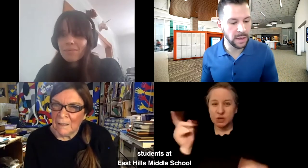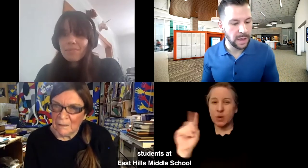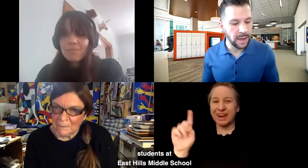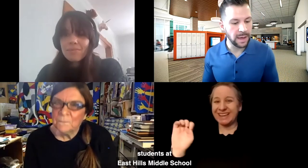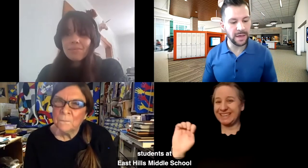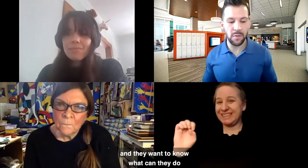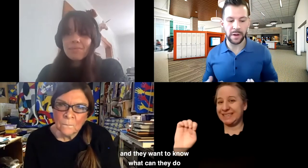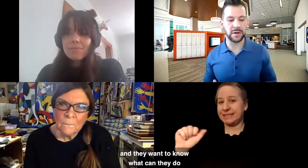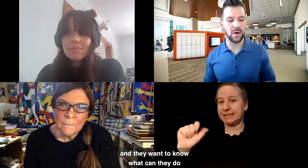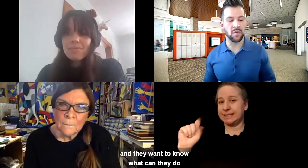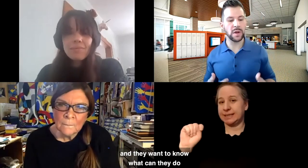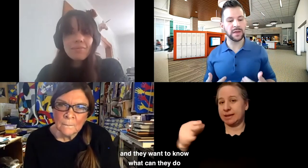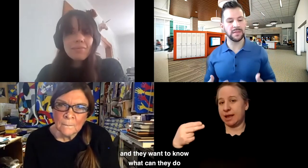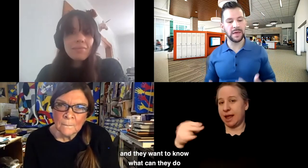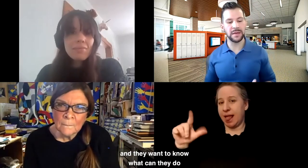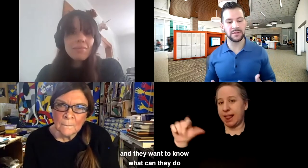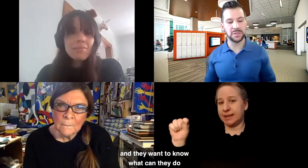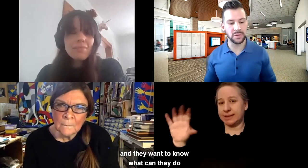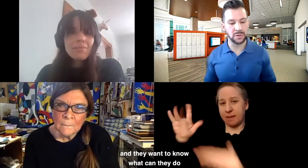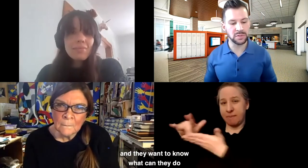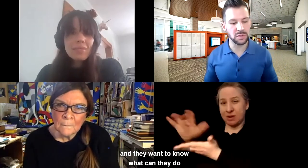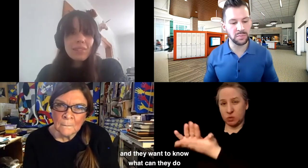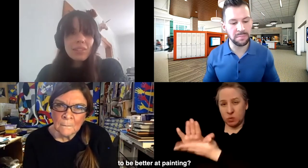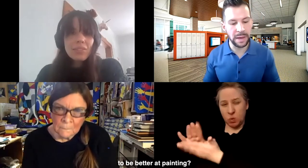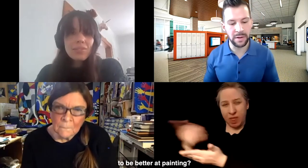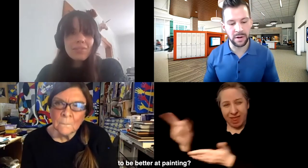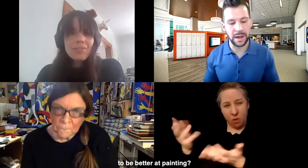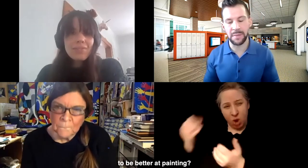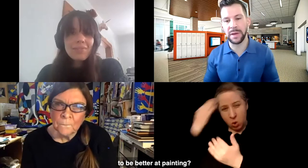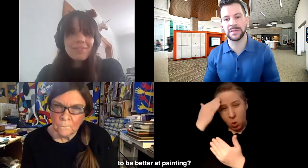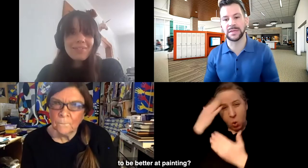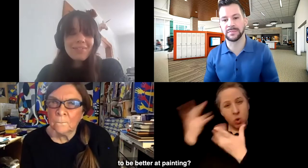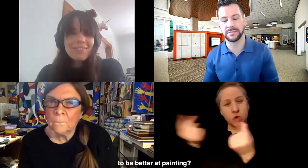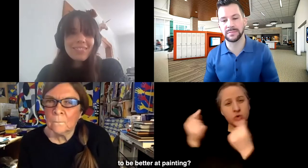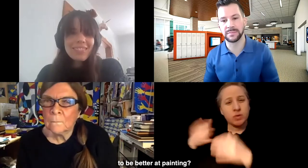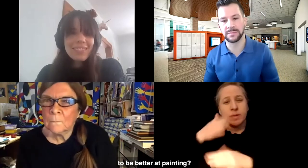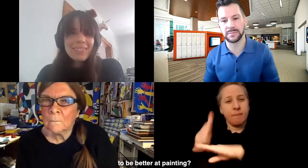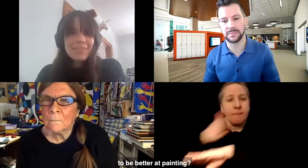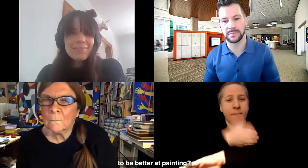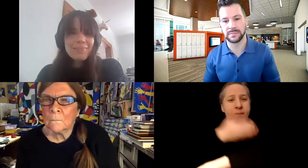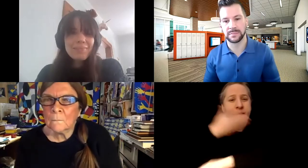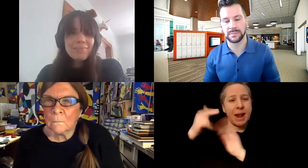School. And they want to know, what can they do to be better at painting?